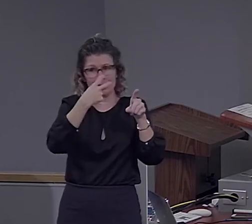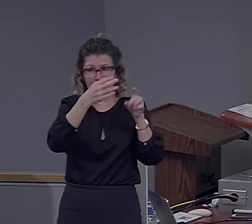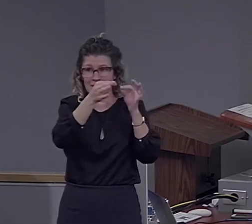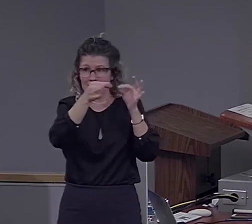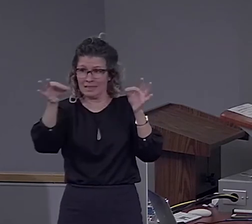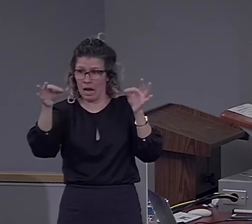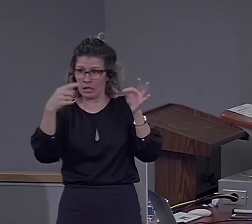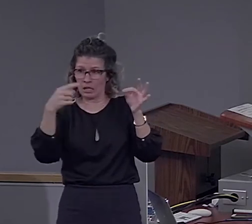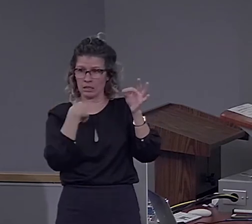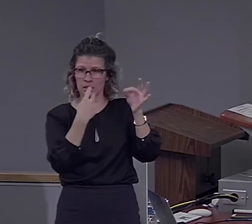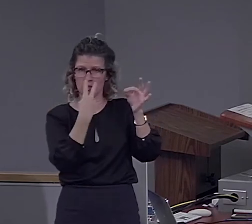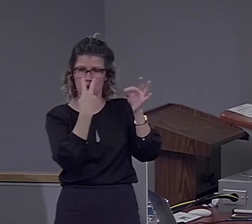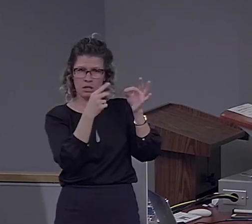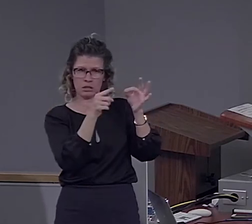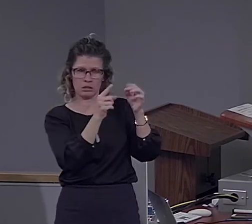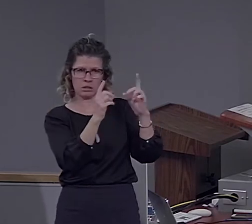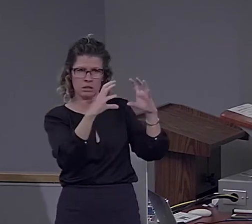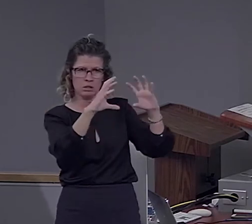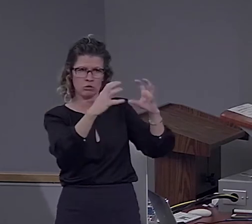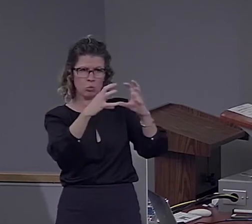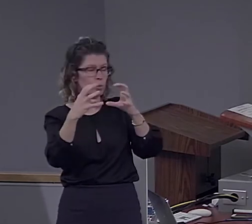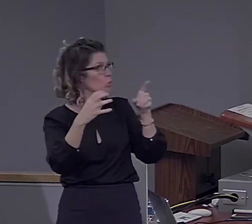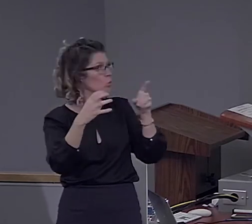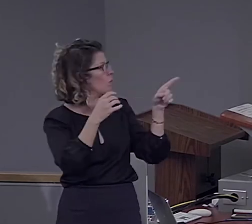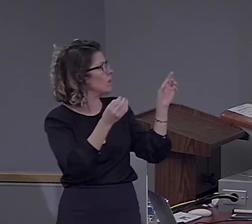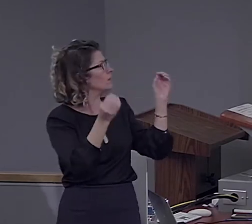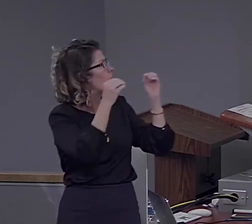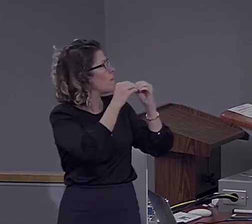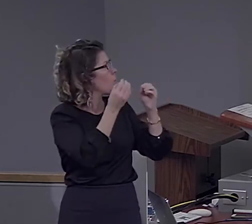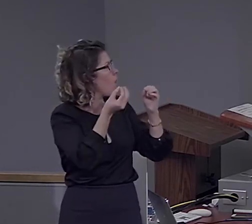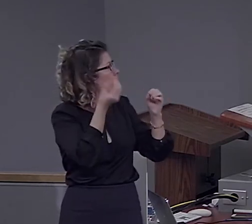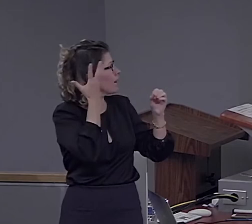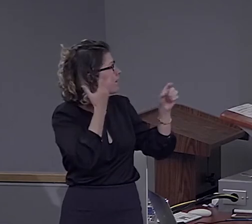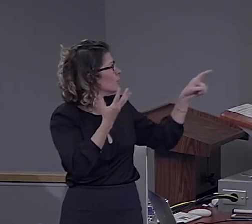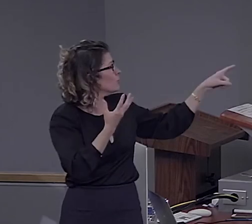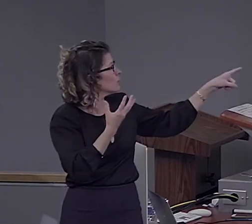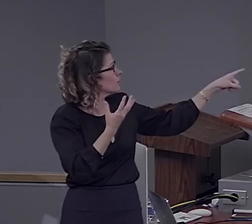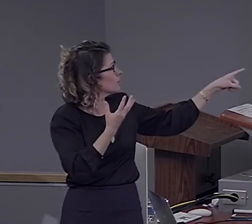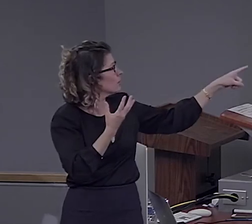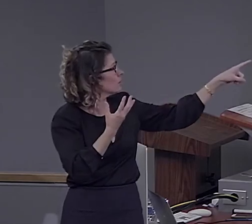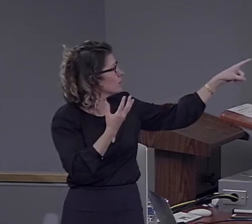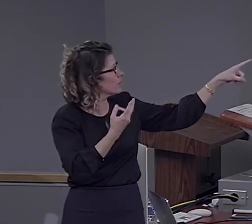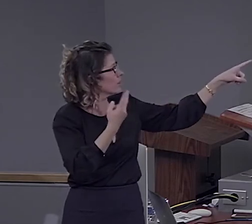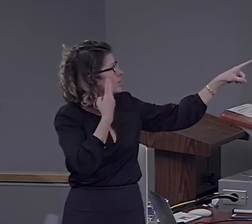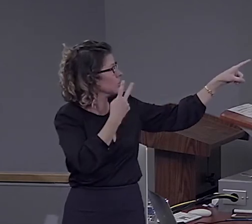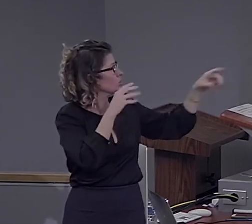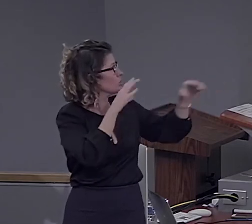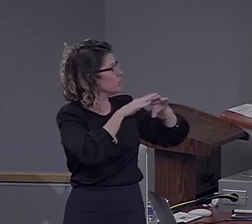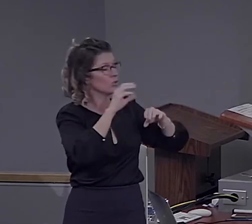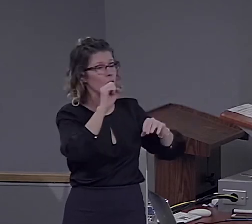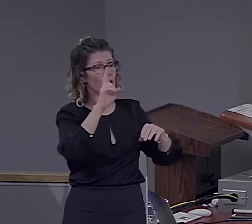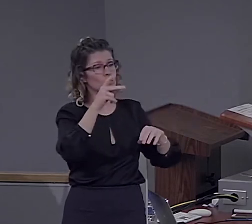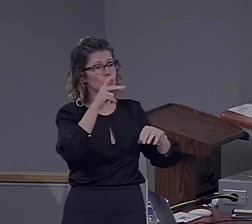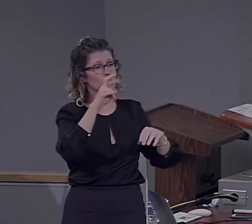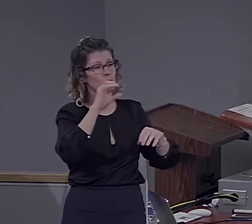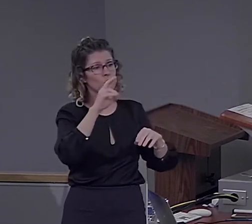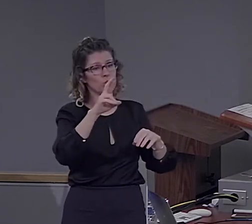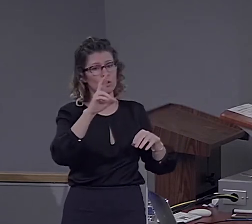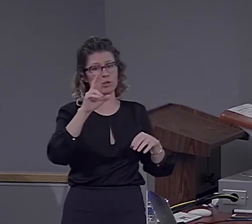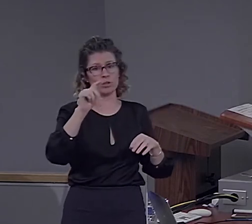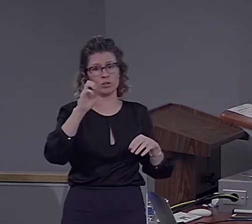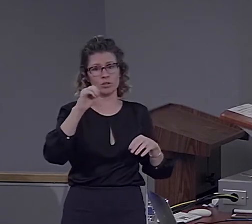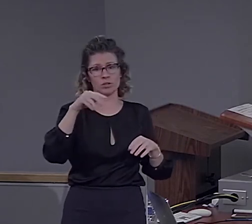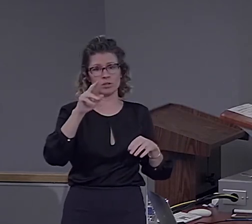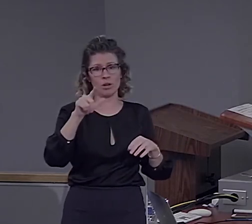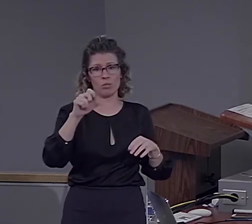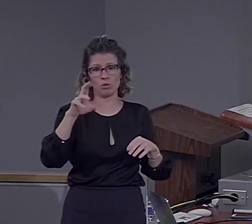words, you see this increasing activation occurring in four different sectors of the superior temporal sulcus, as well as in different